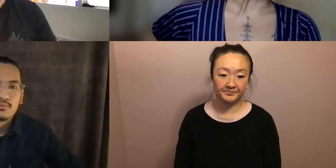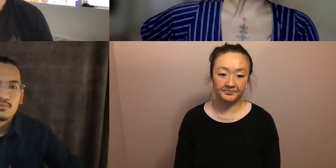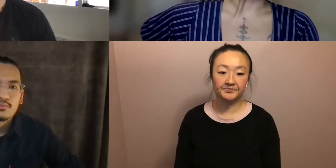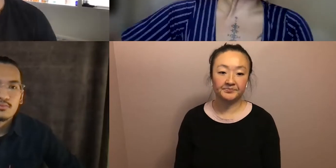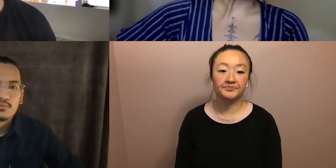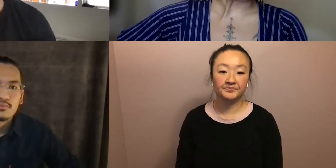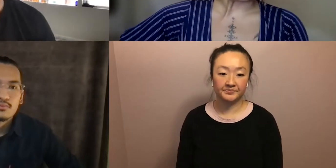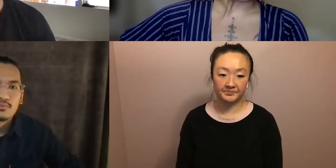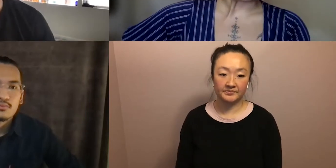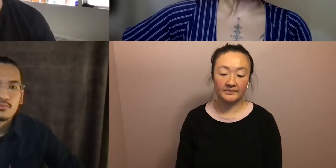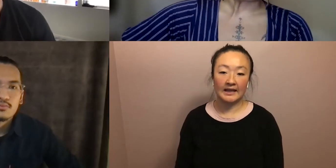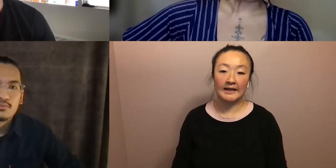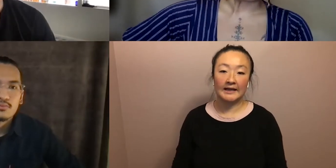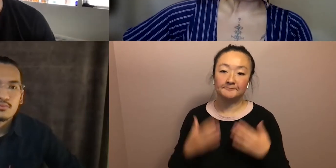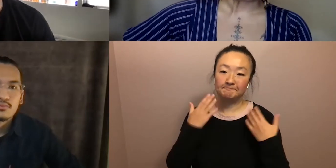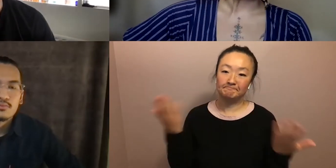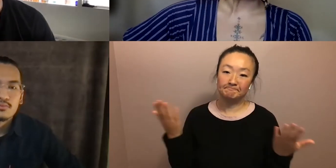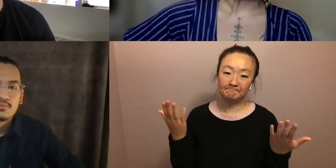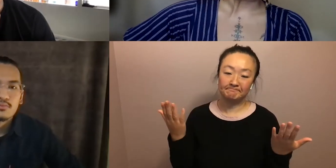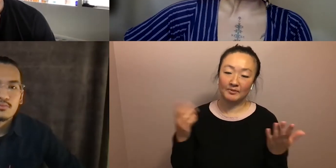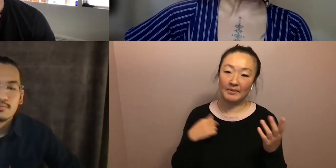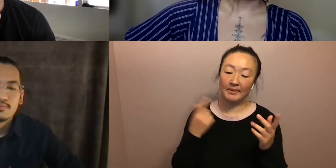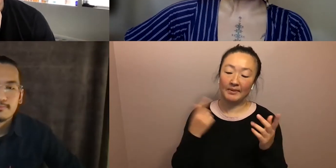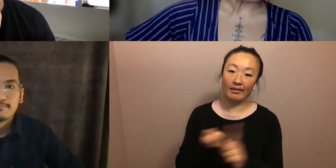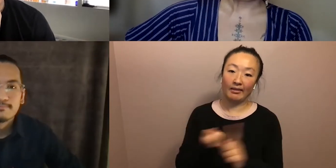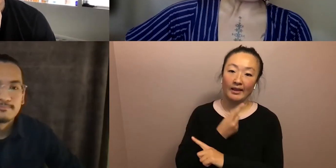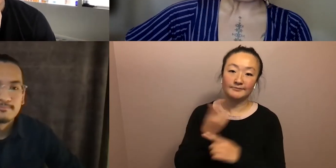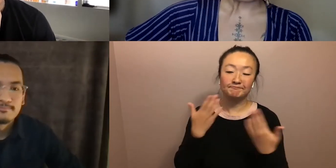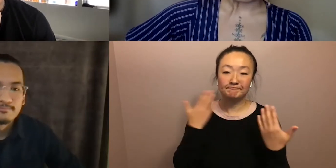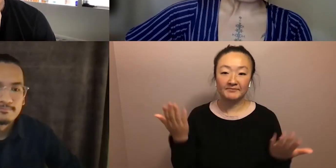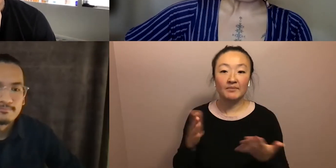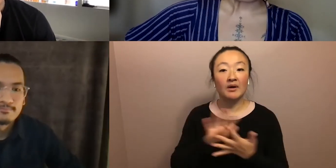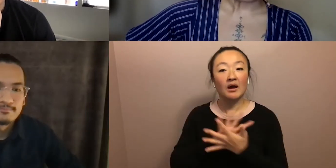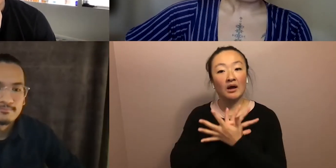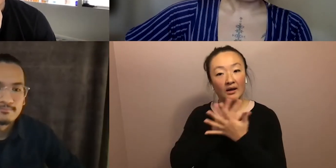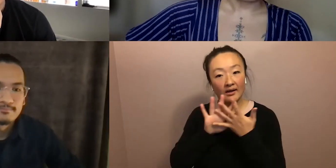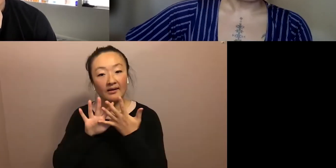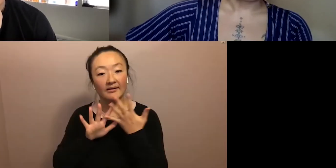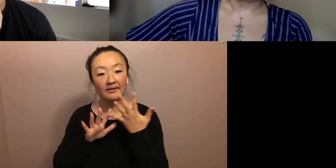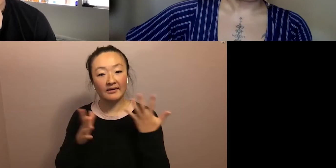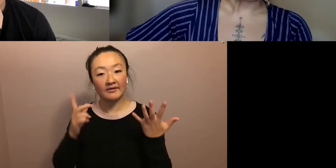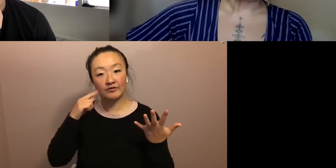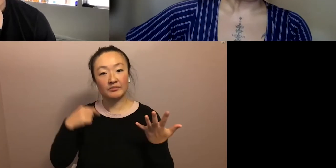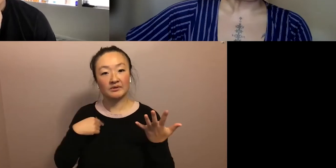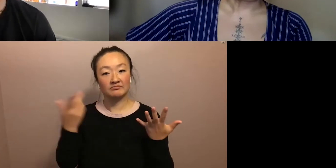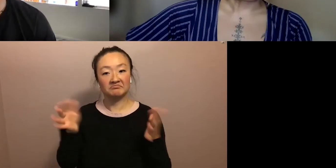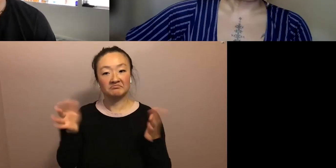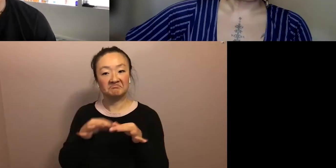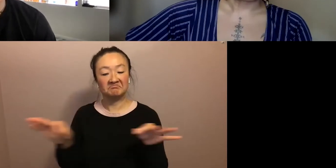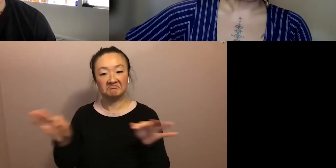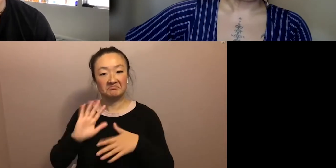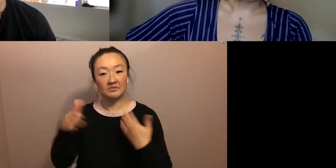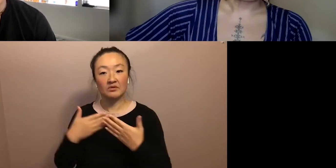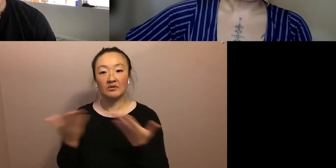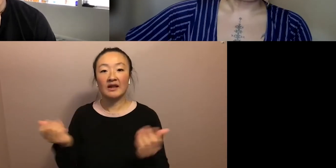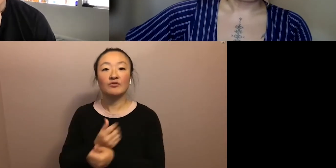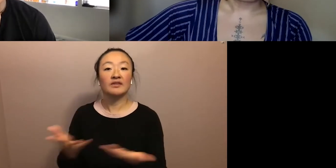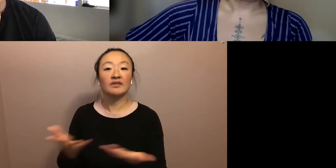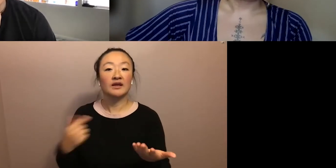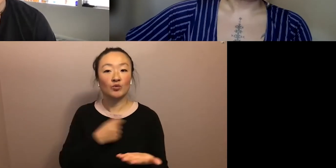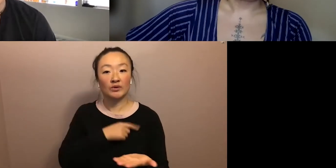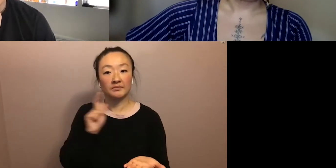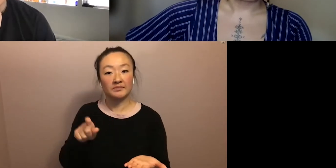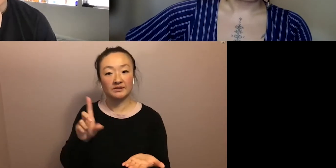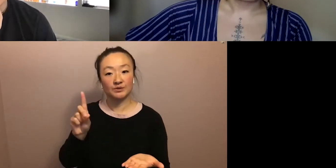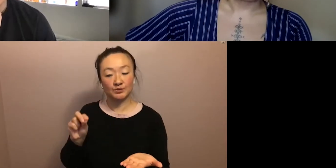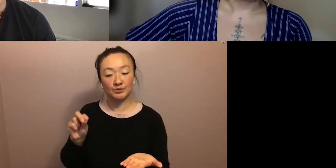so yeah, I don't know, I may be getting a little off course here, but all of that, to me, that says everything we must do has to be